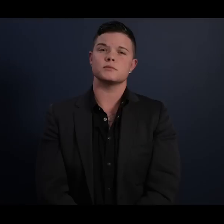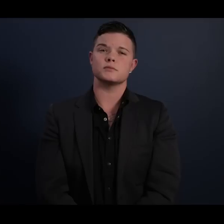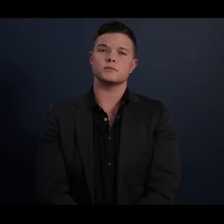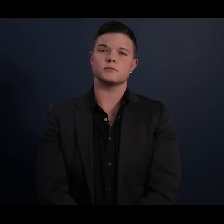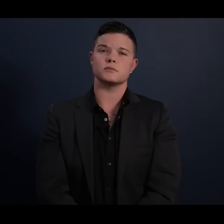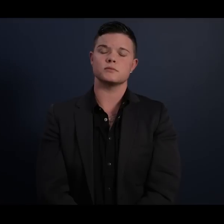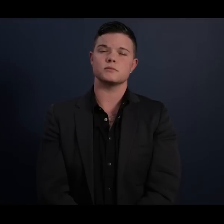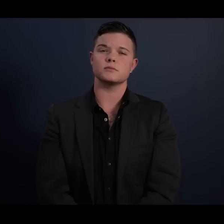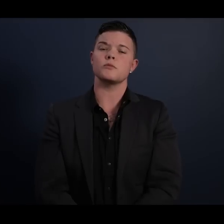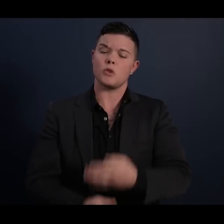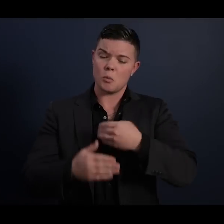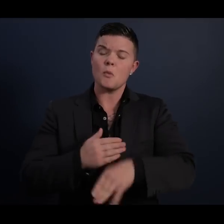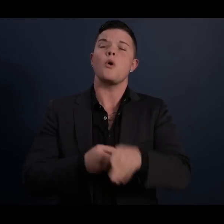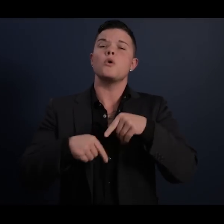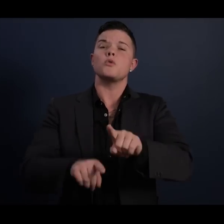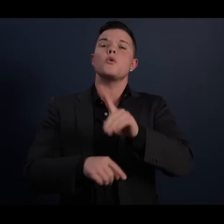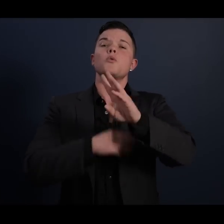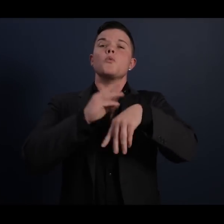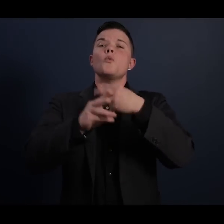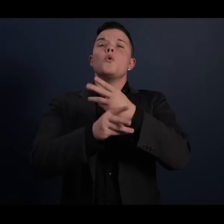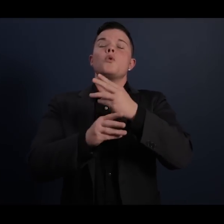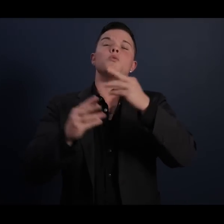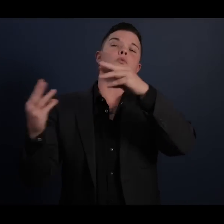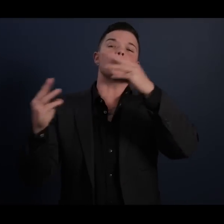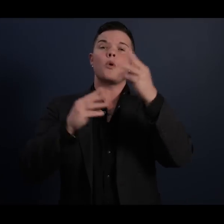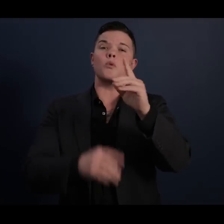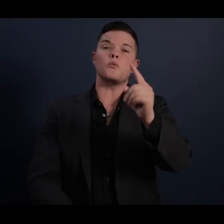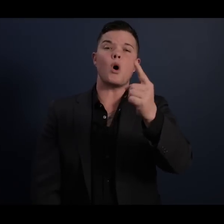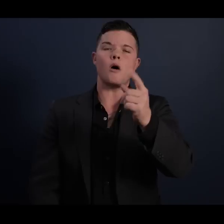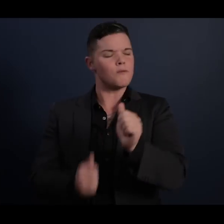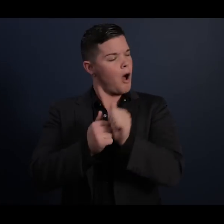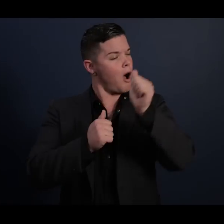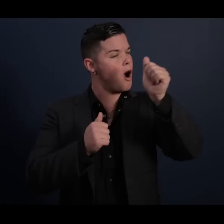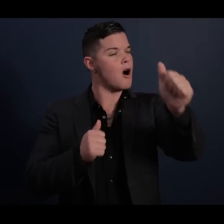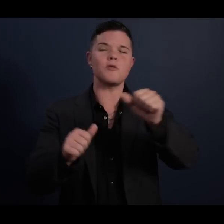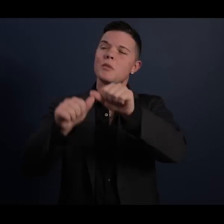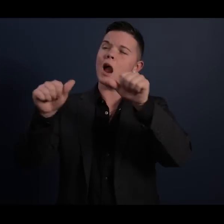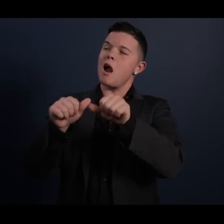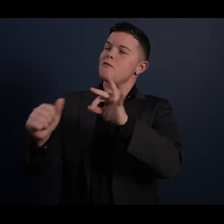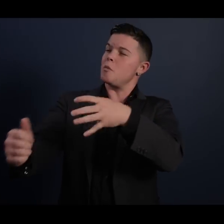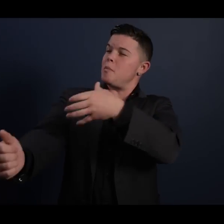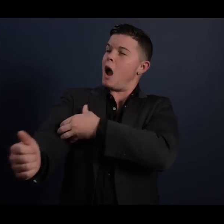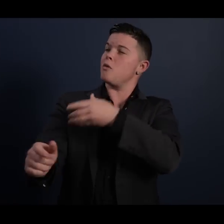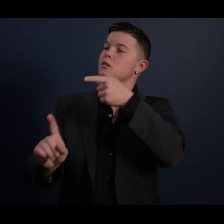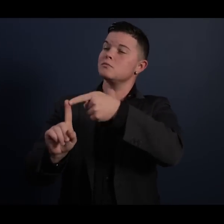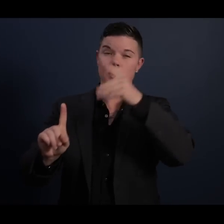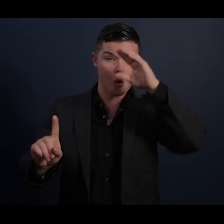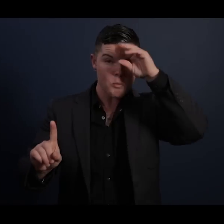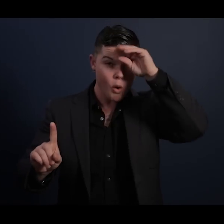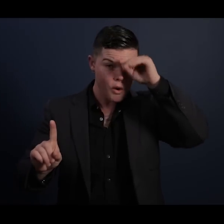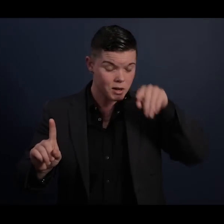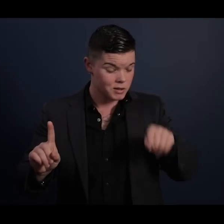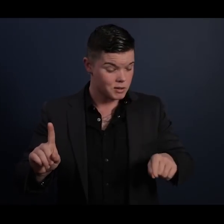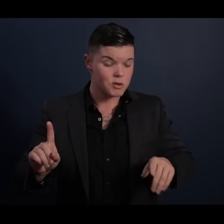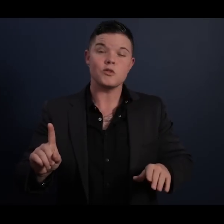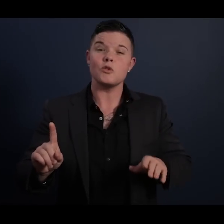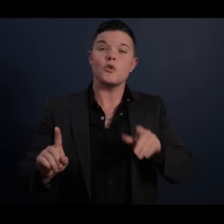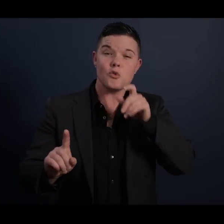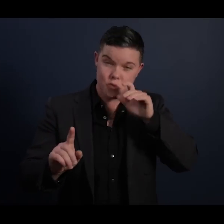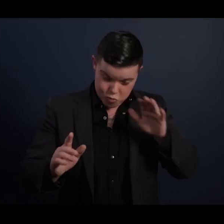Born during World War I, far from the corridors of power, a boy raised herding cattle